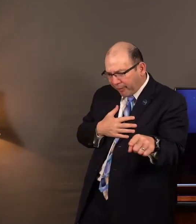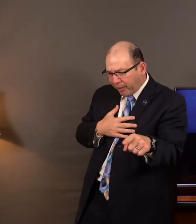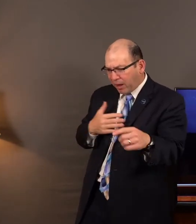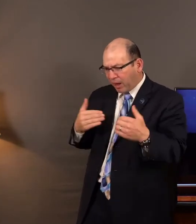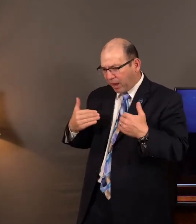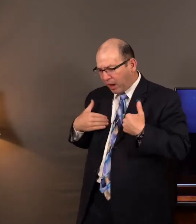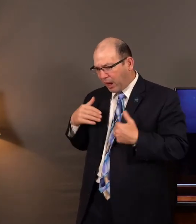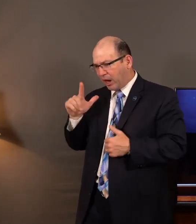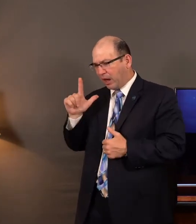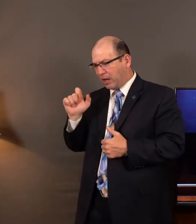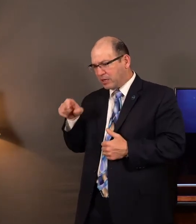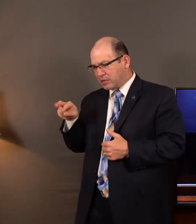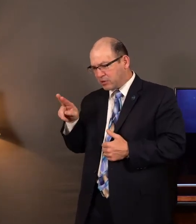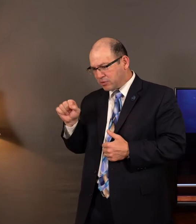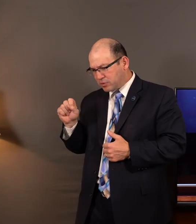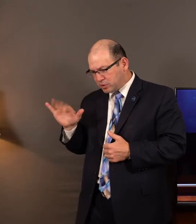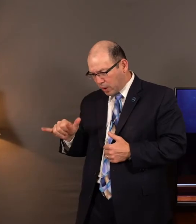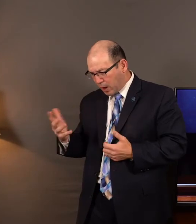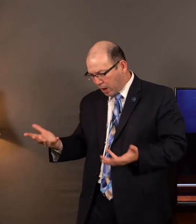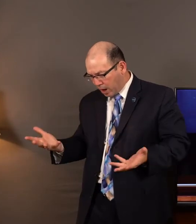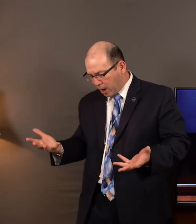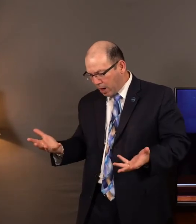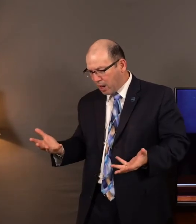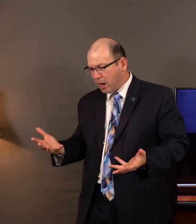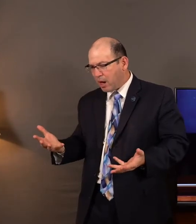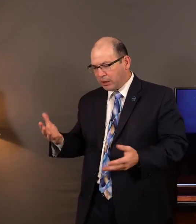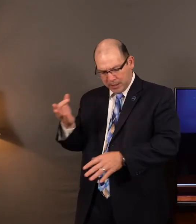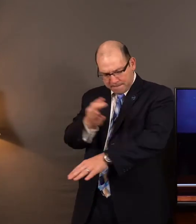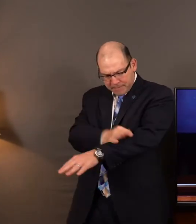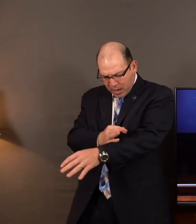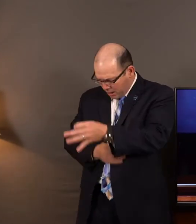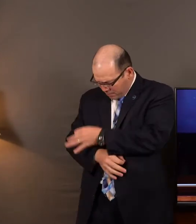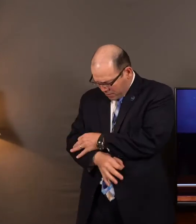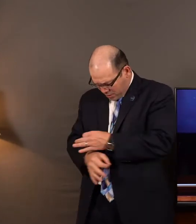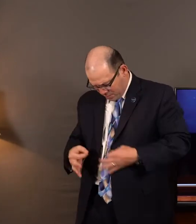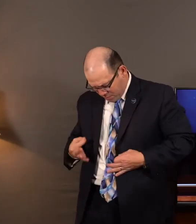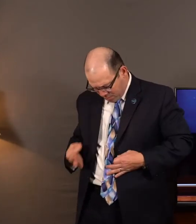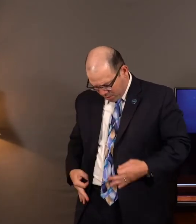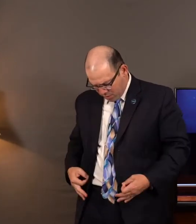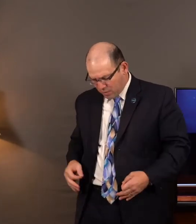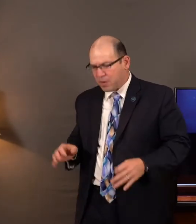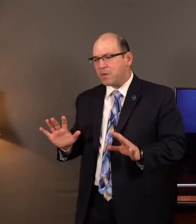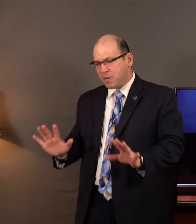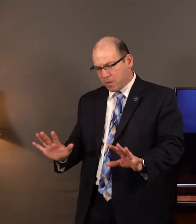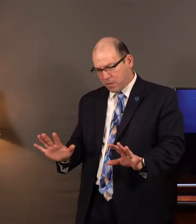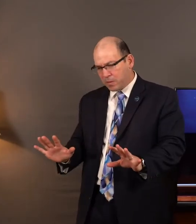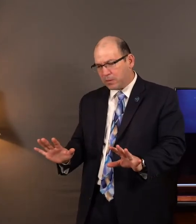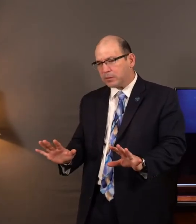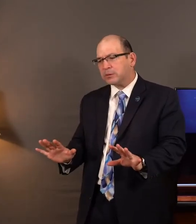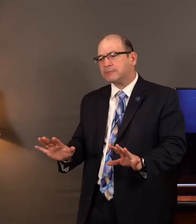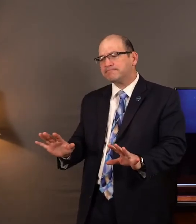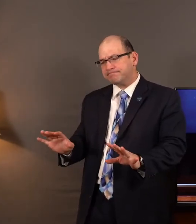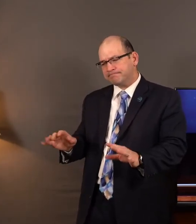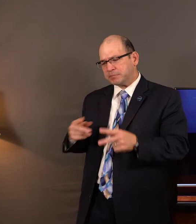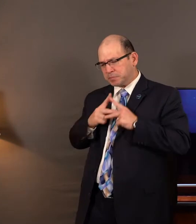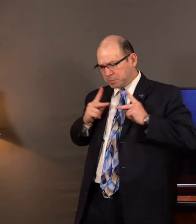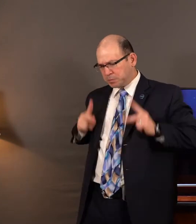And the plague in the sight be deeper than the skin of his flesh. It is the plague of leprousy. And the priest shall look on him and pronounce him